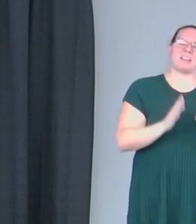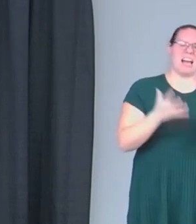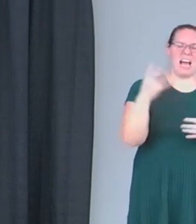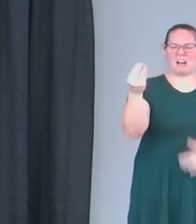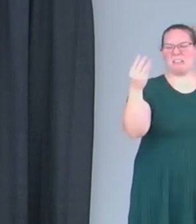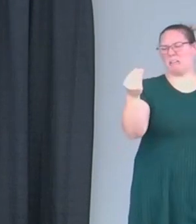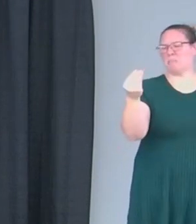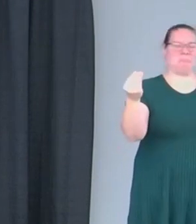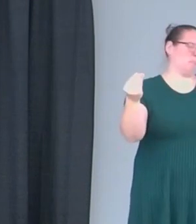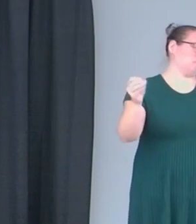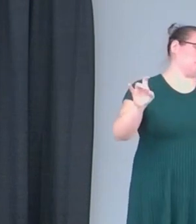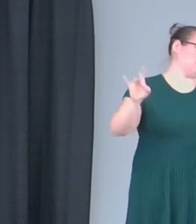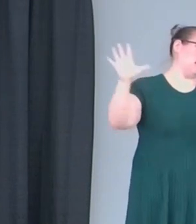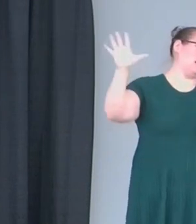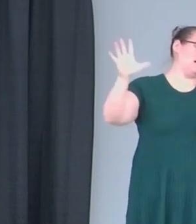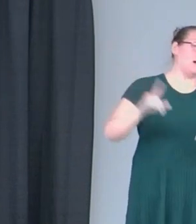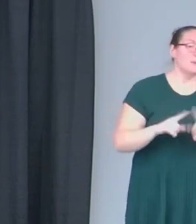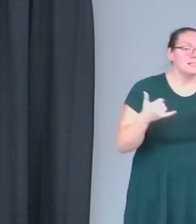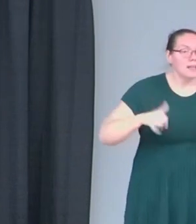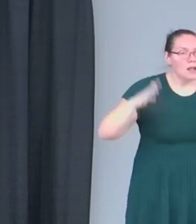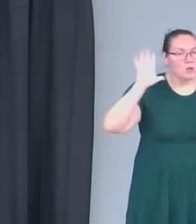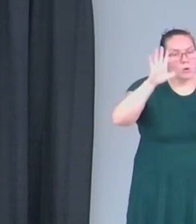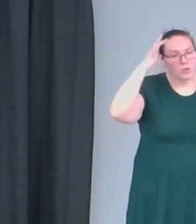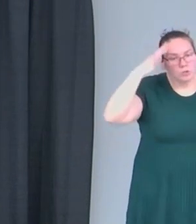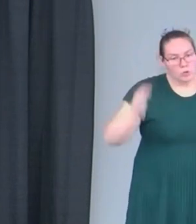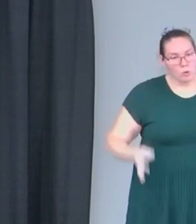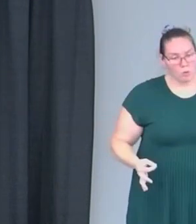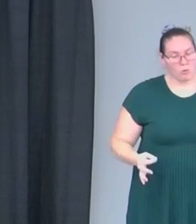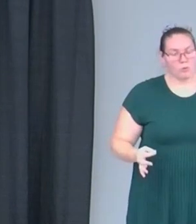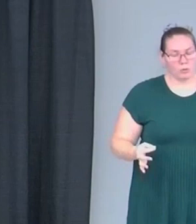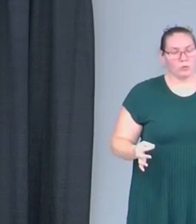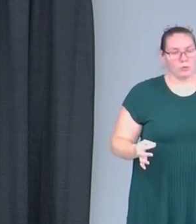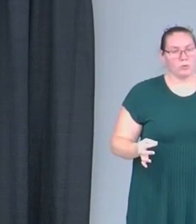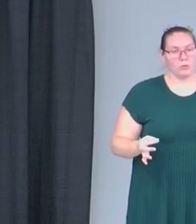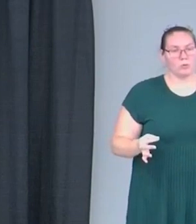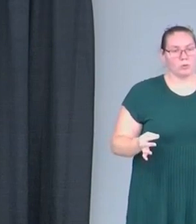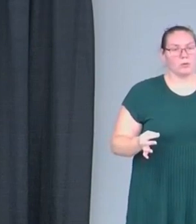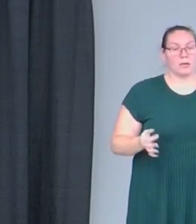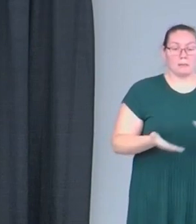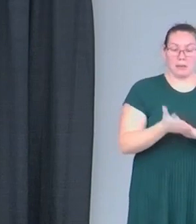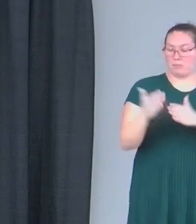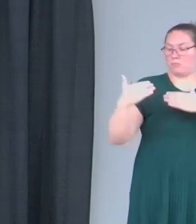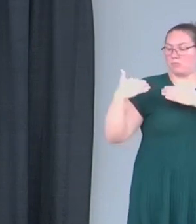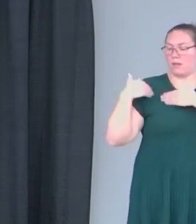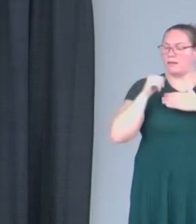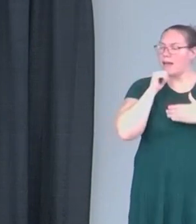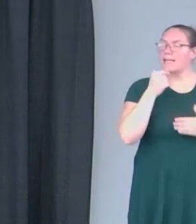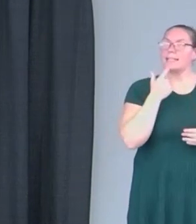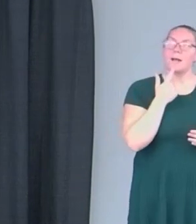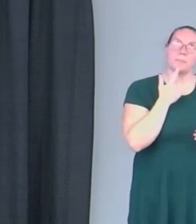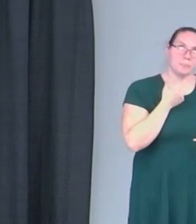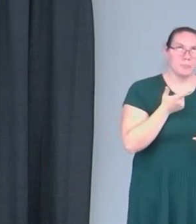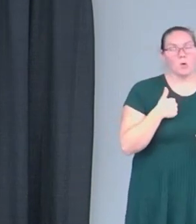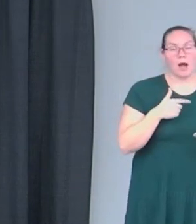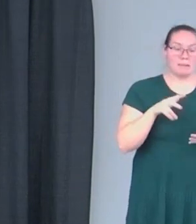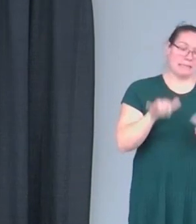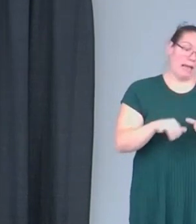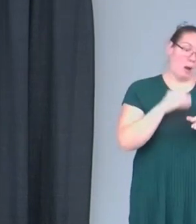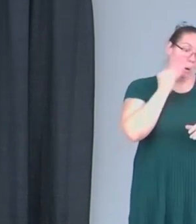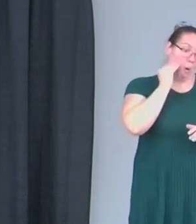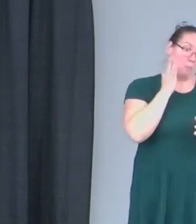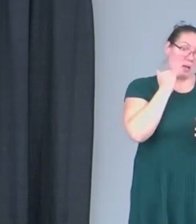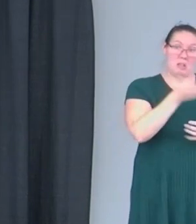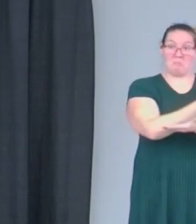ruthless, but it's still a choice for us. And once we become accountable, we're not saying, well, I'm staying in the house because